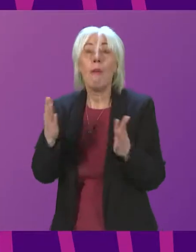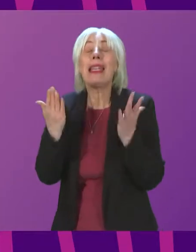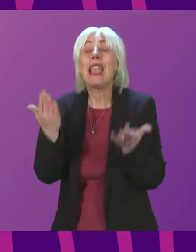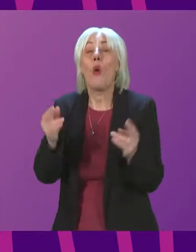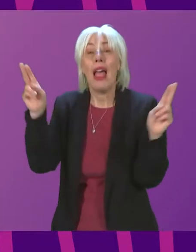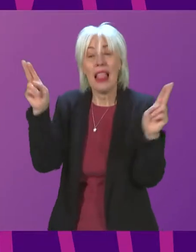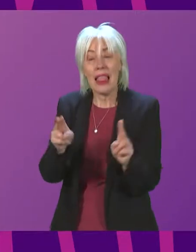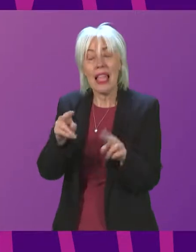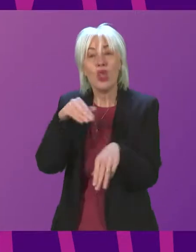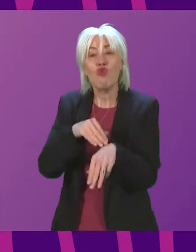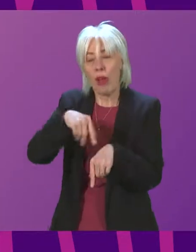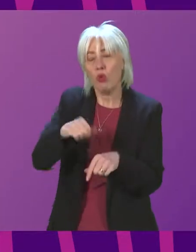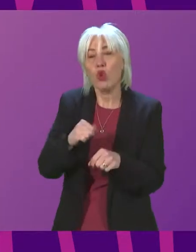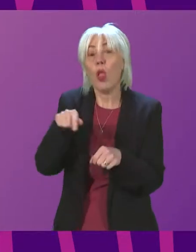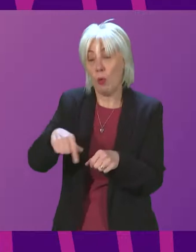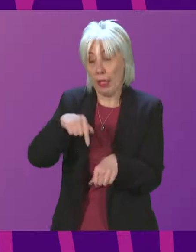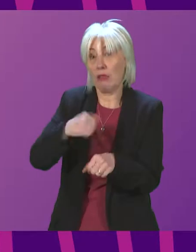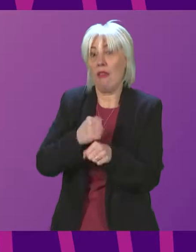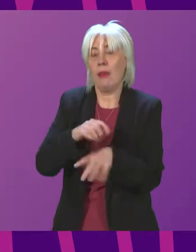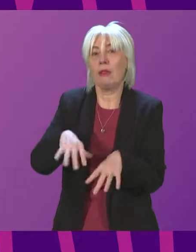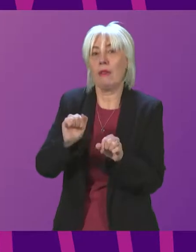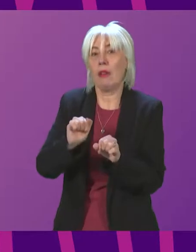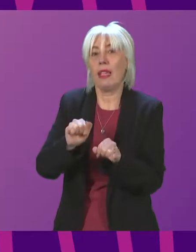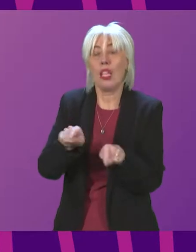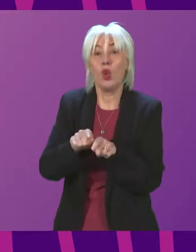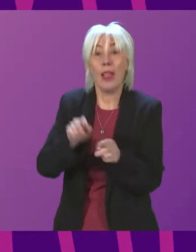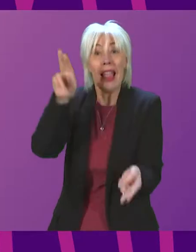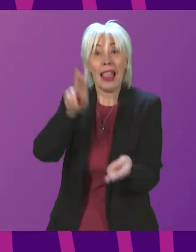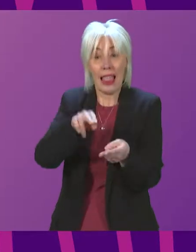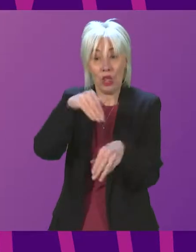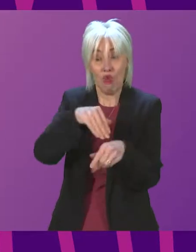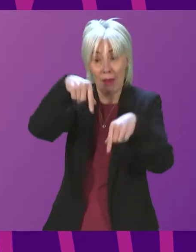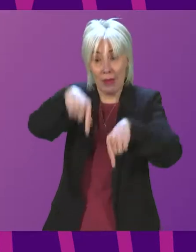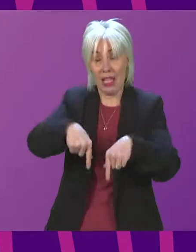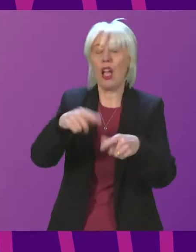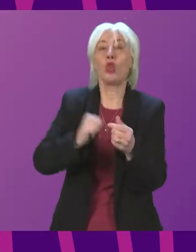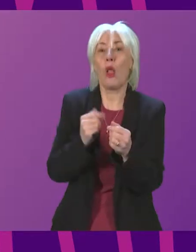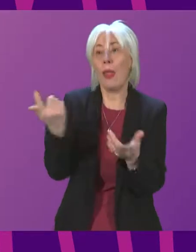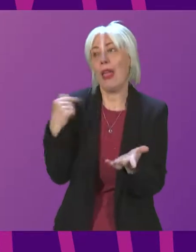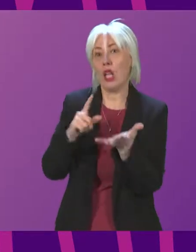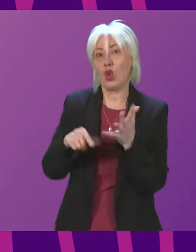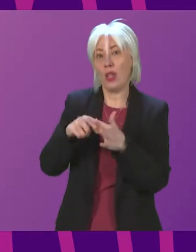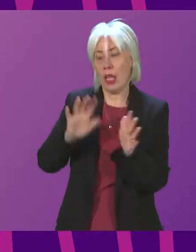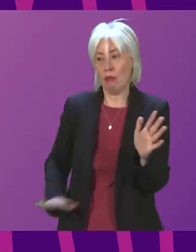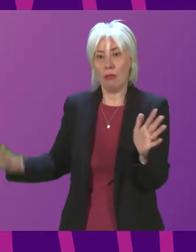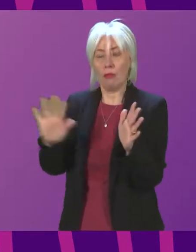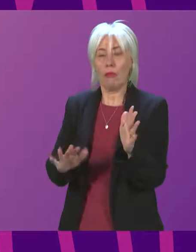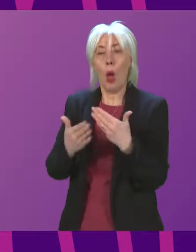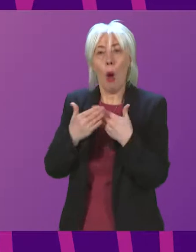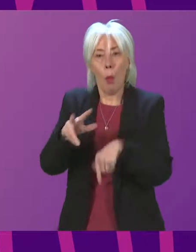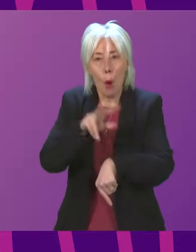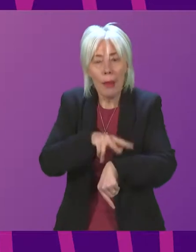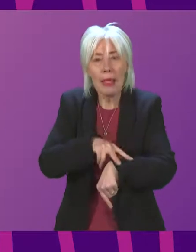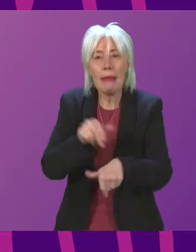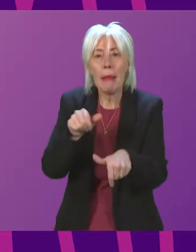Scotland than when this government came in. There's less crime in Scotland than other parts of the UK. It's felt to be that way by individuals themselves. There are more police officers who are